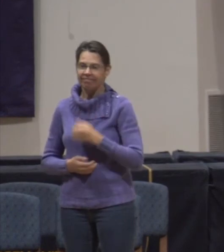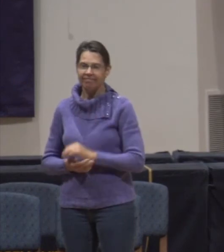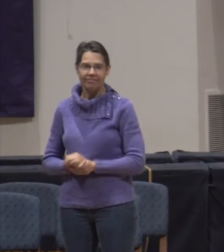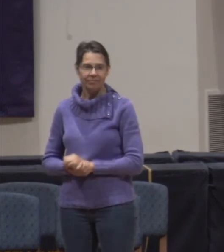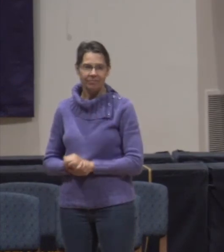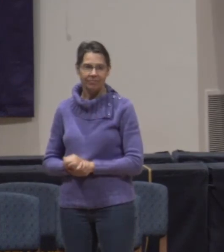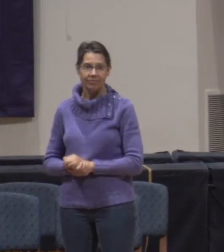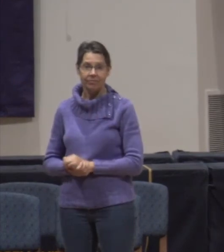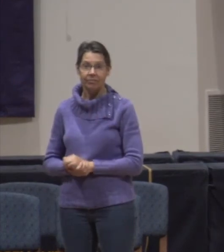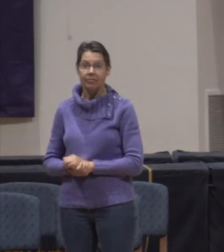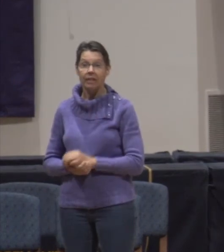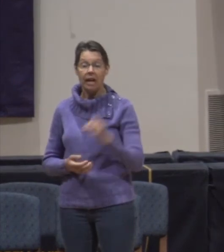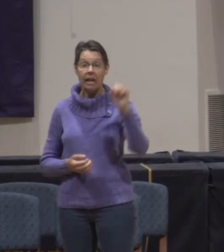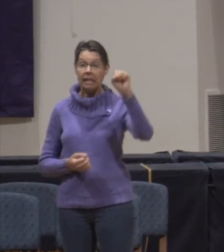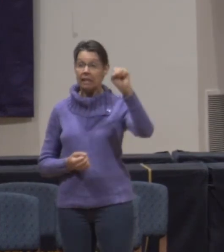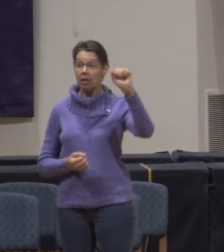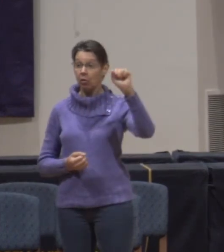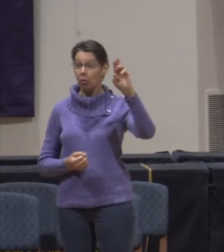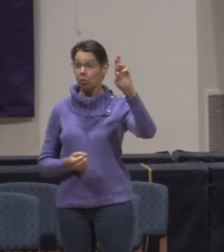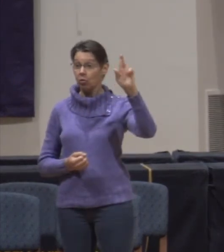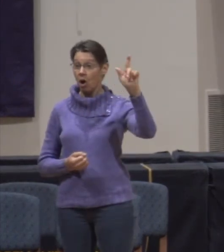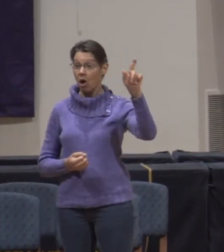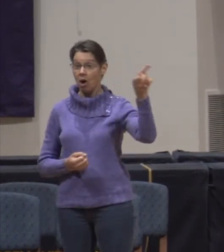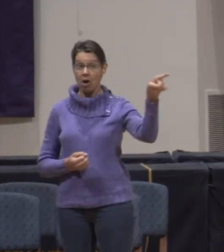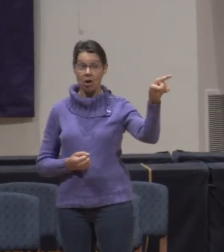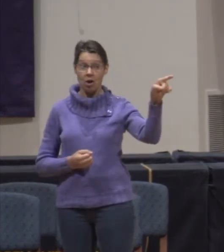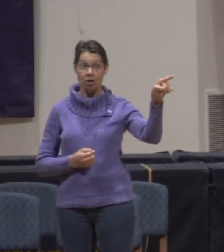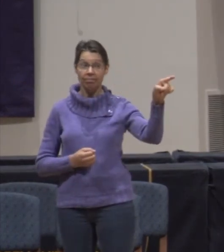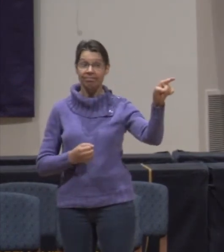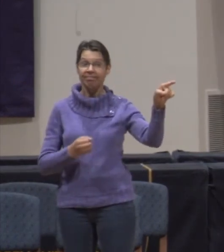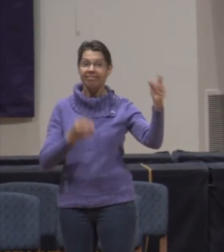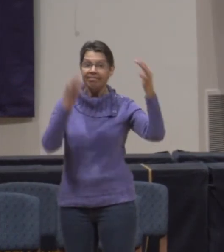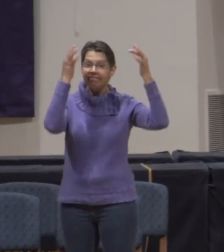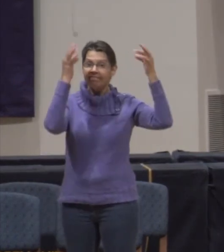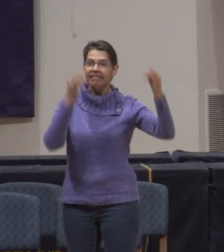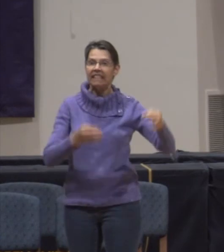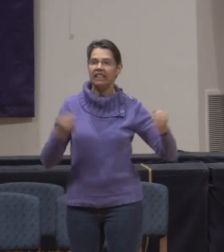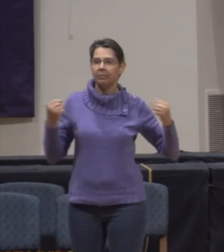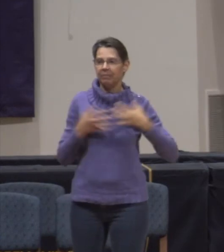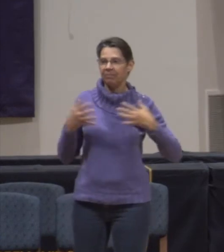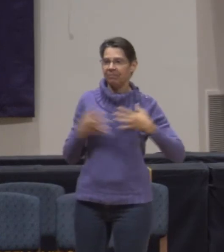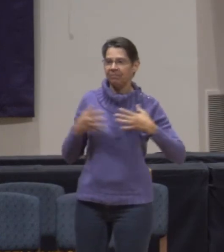Saul chooses to live in fear and he'll die by his own hand.